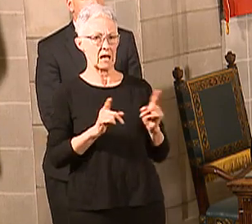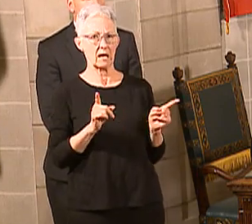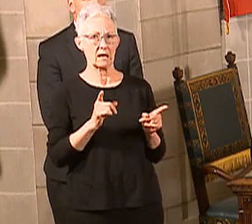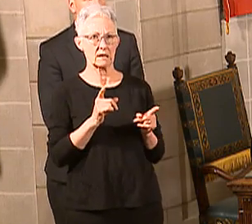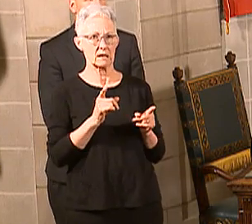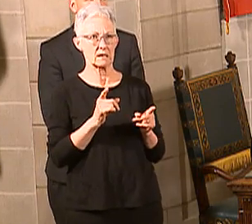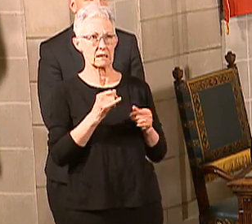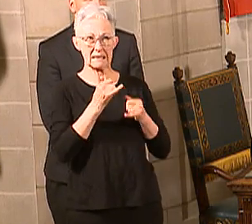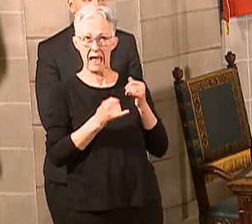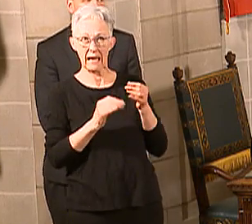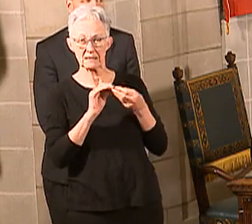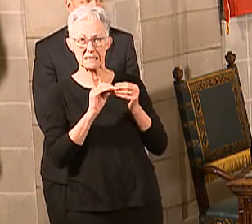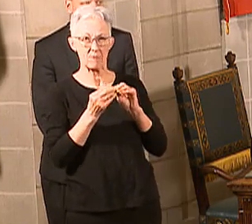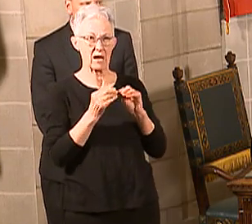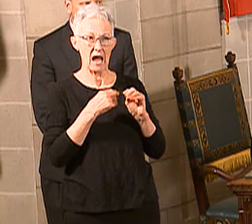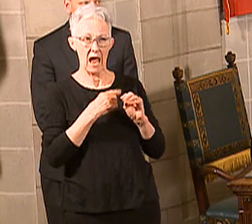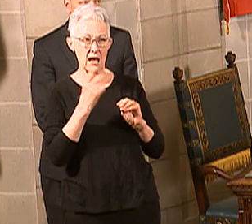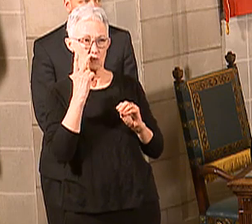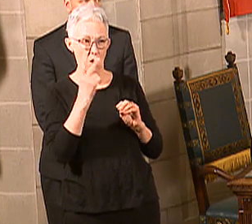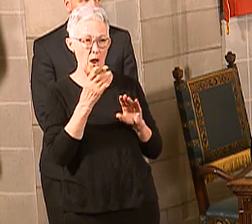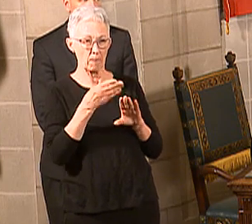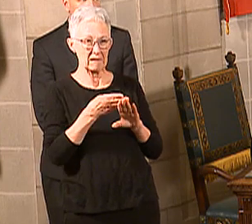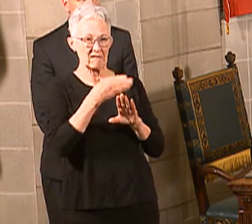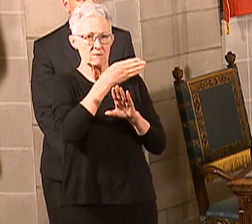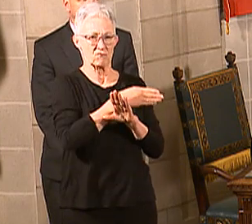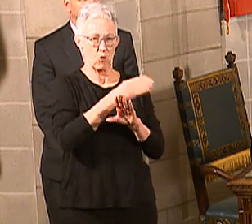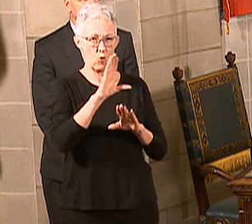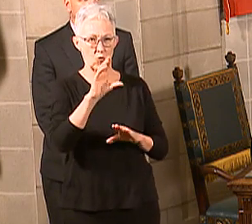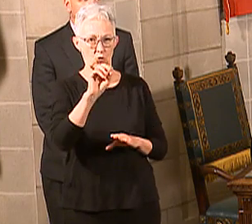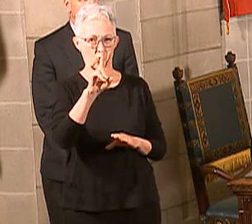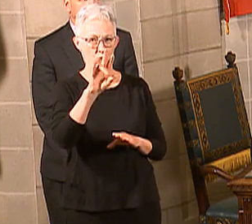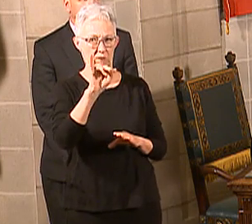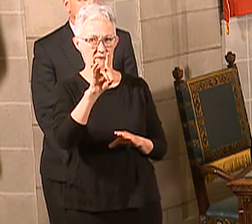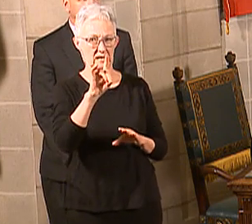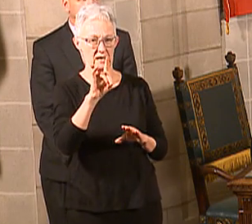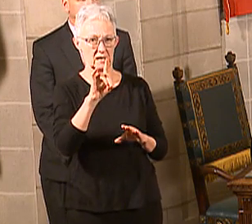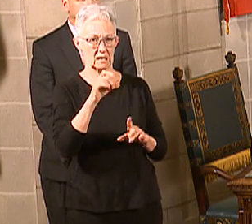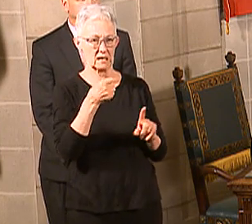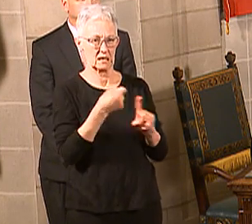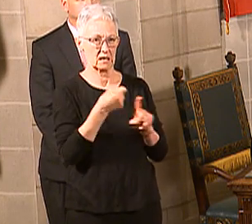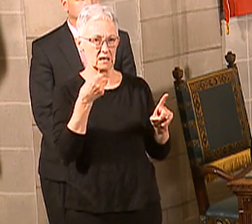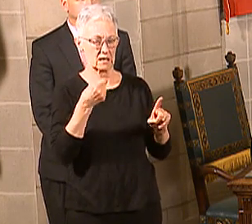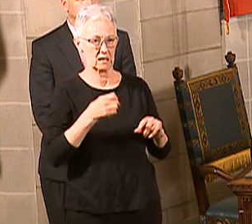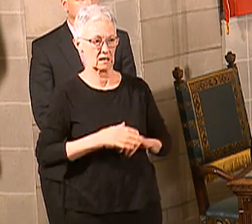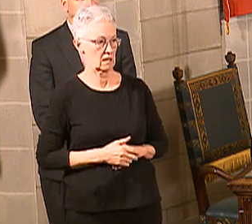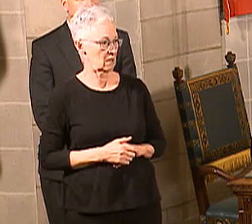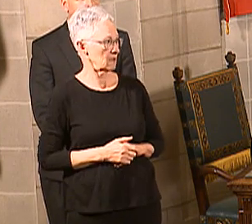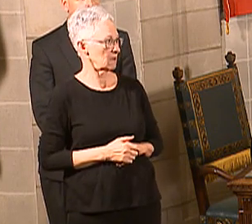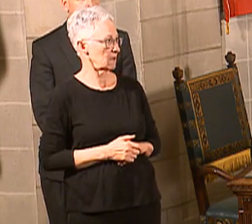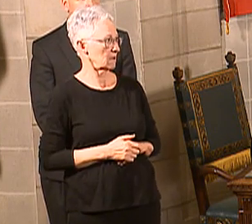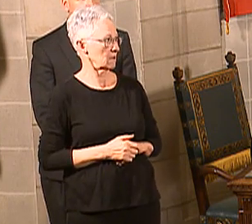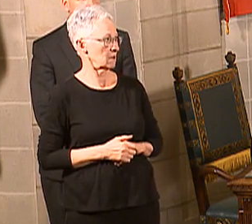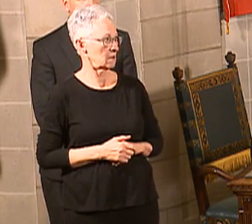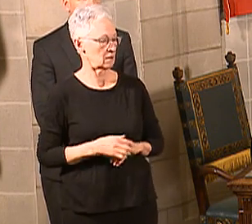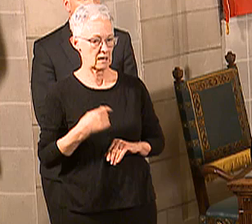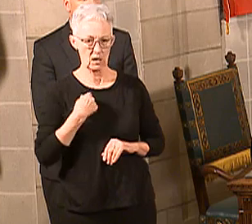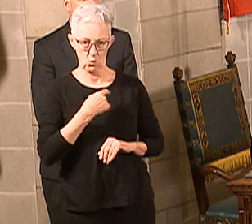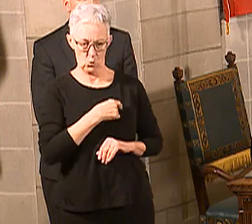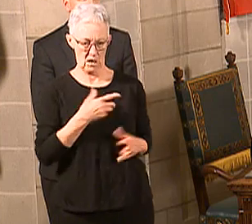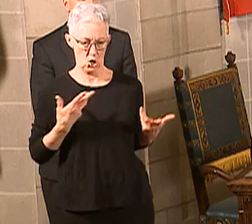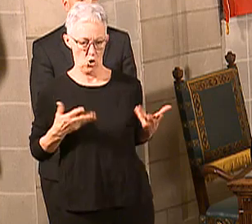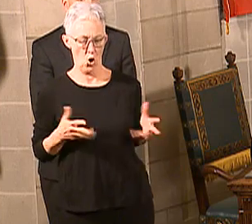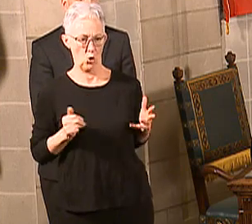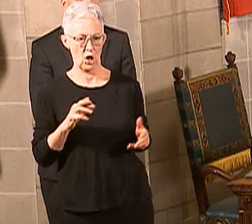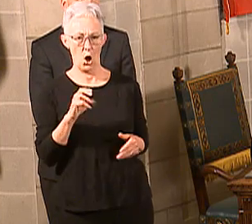outbreak of COVID was that we are already, I believe the number was 8%